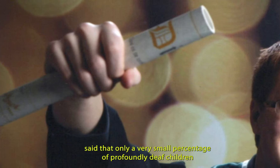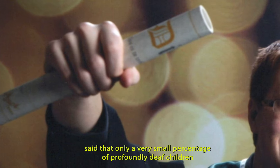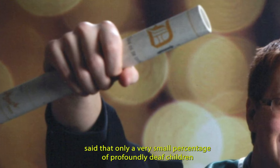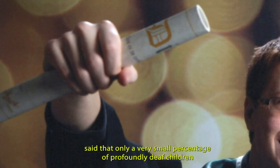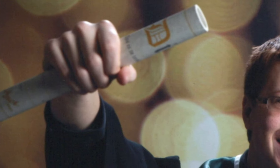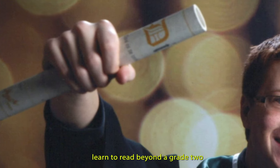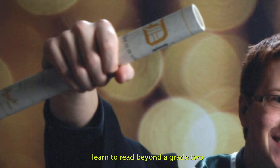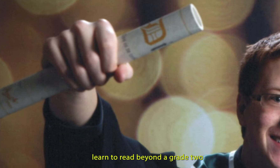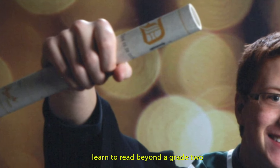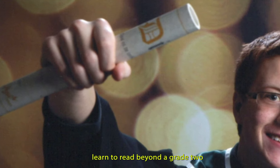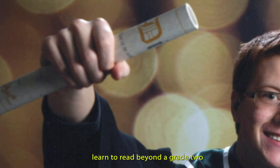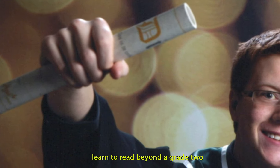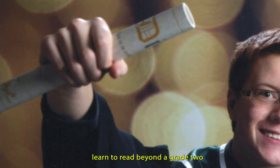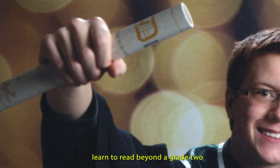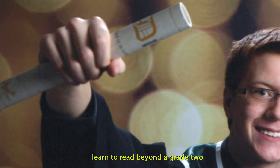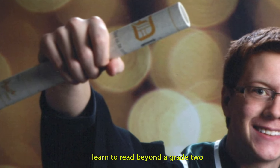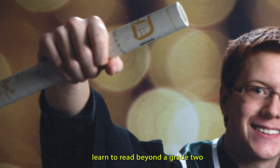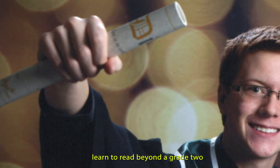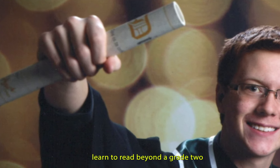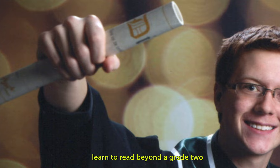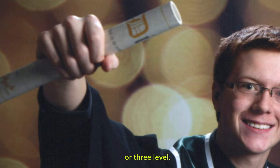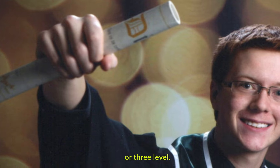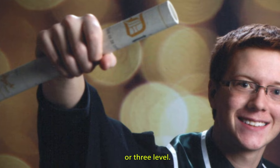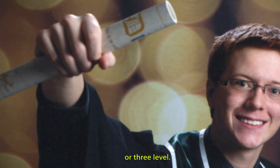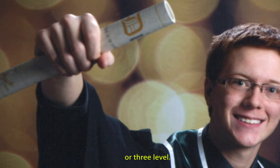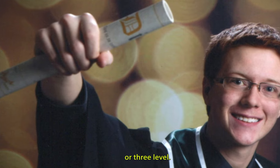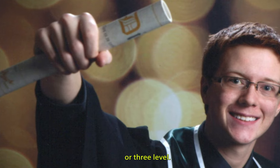learn to read beyond a grade two or three level.